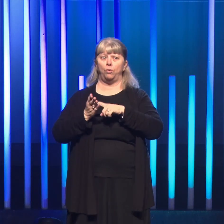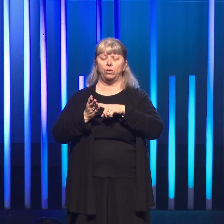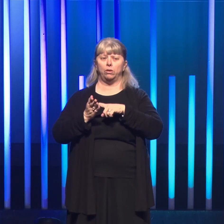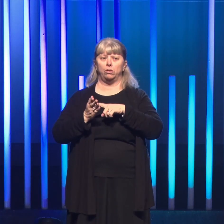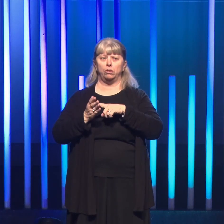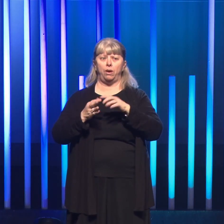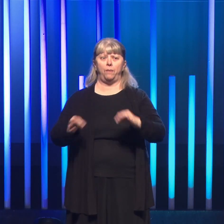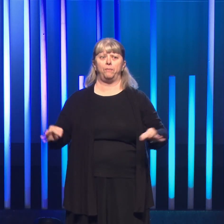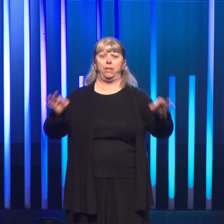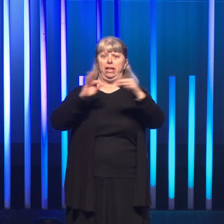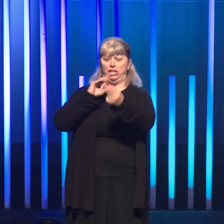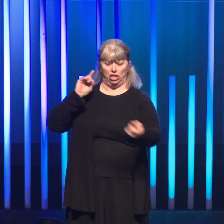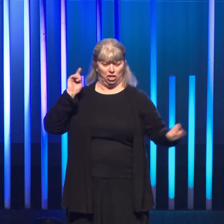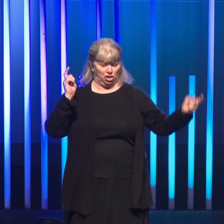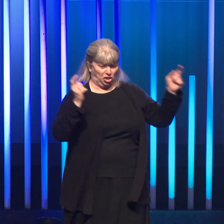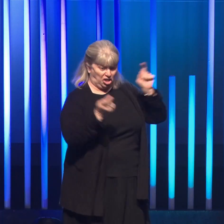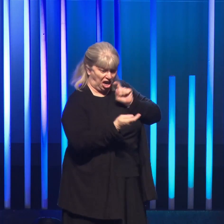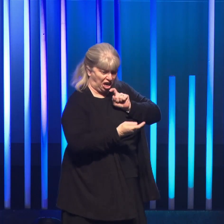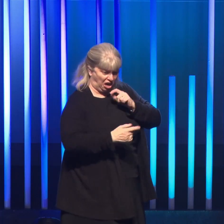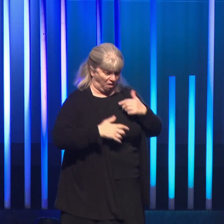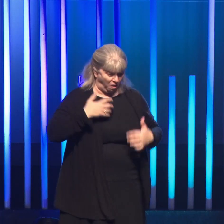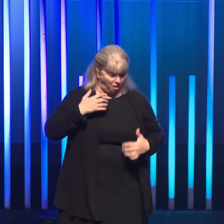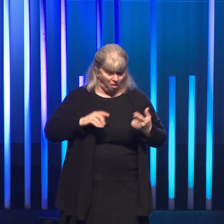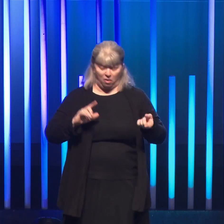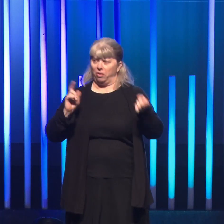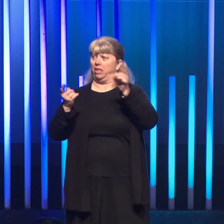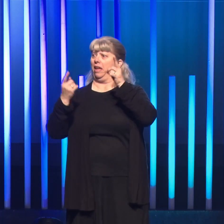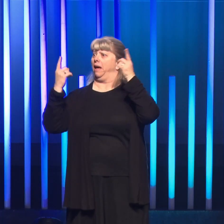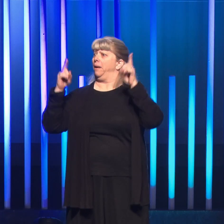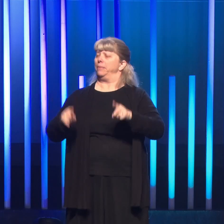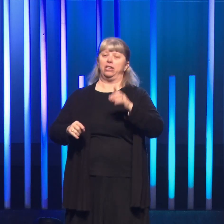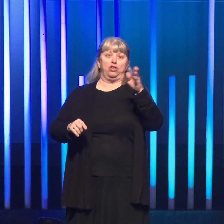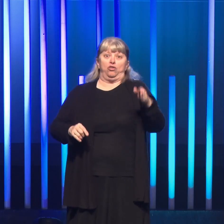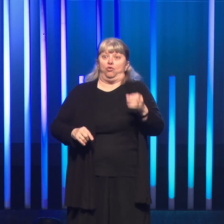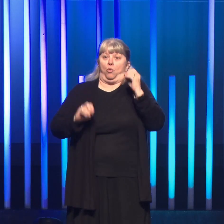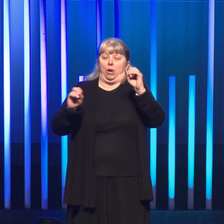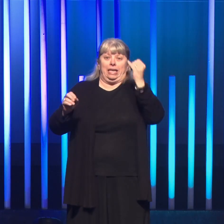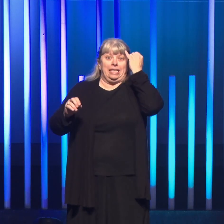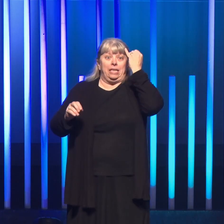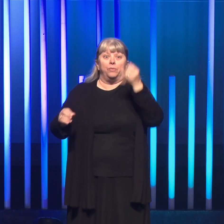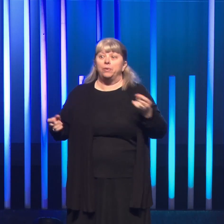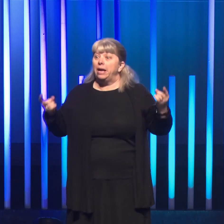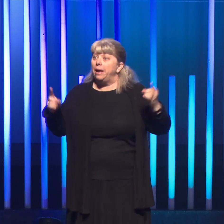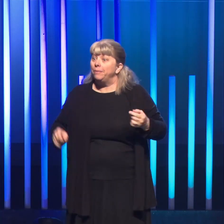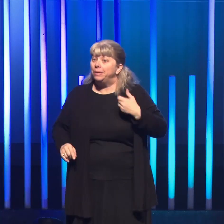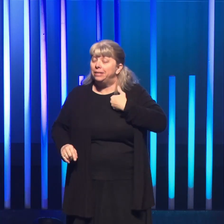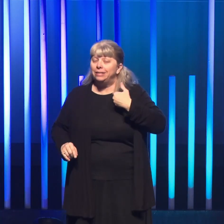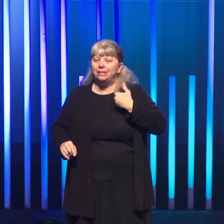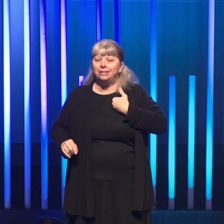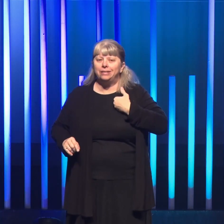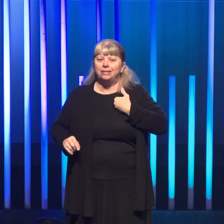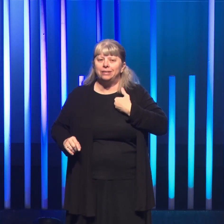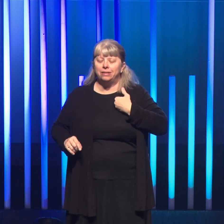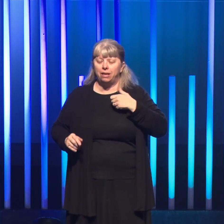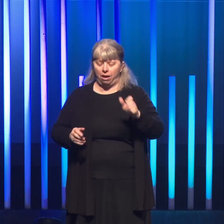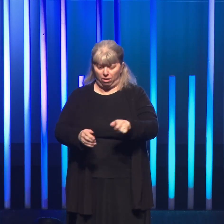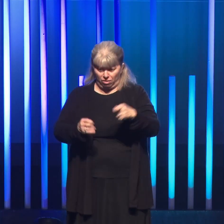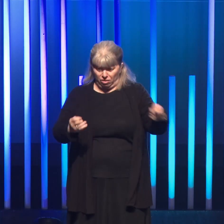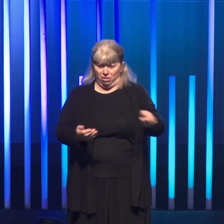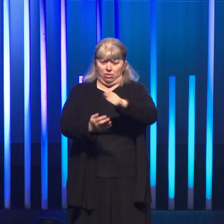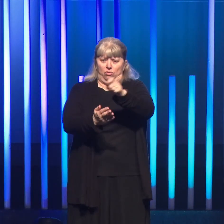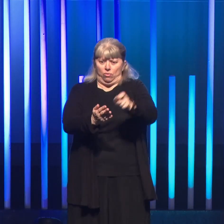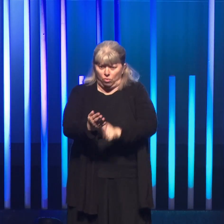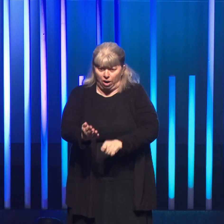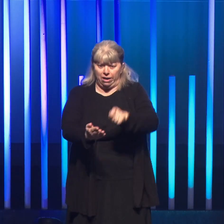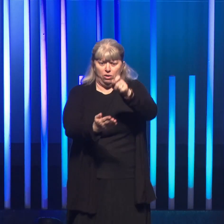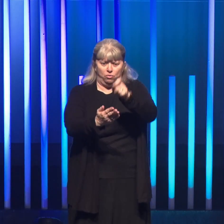major change that was happening inside of me. I honestly had no idea what was happening. But I opened my journal and I began